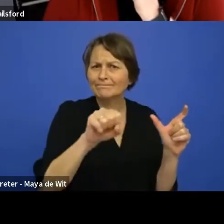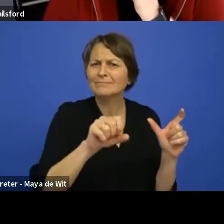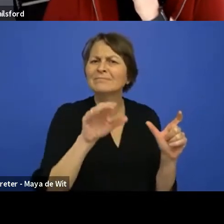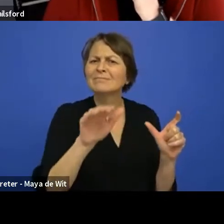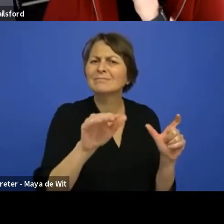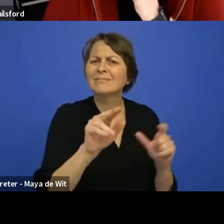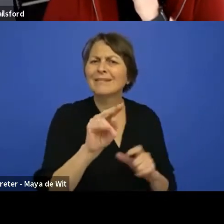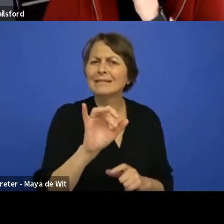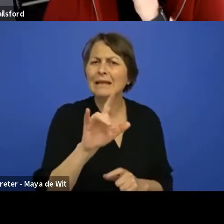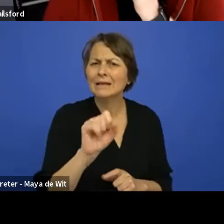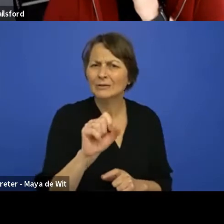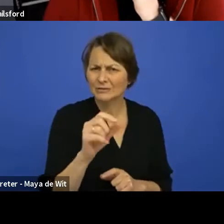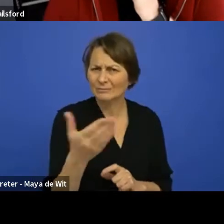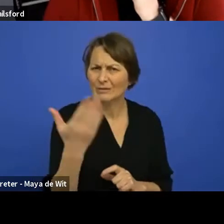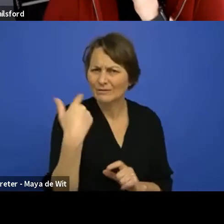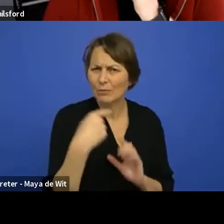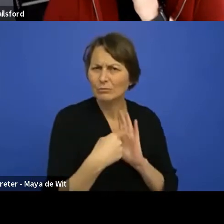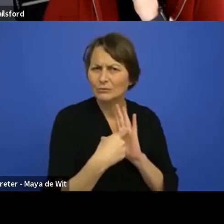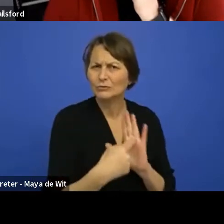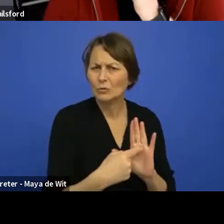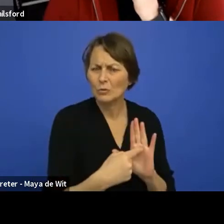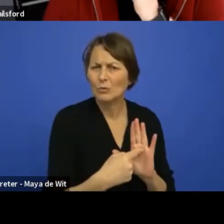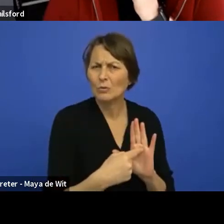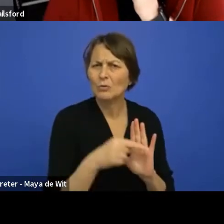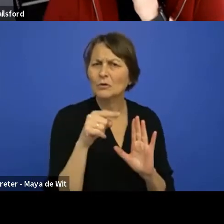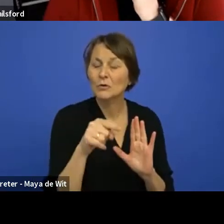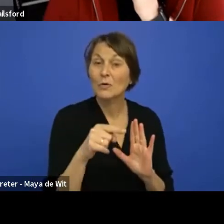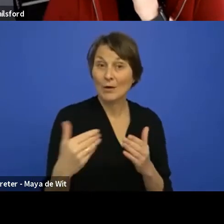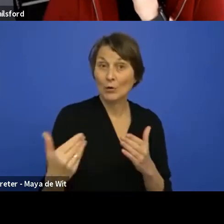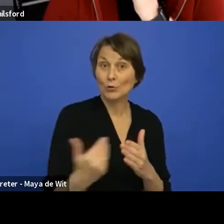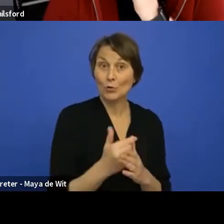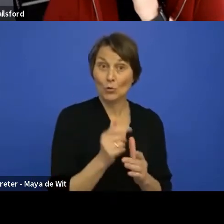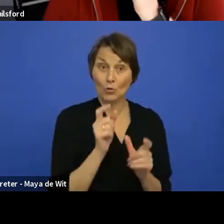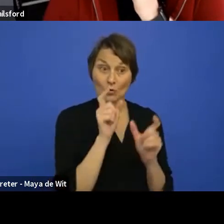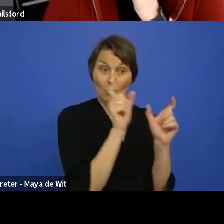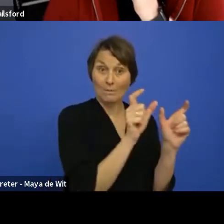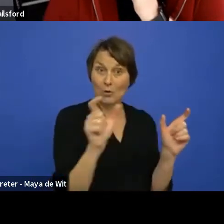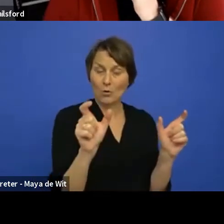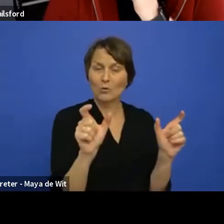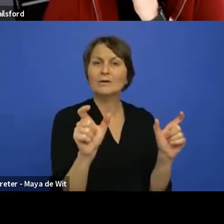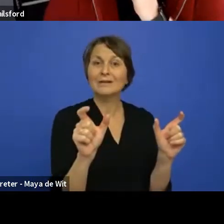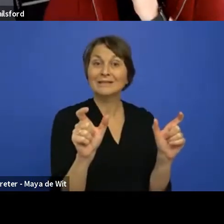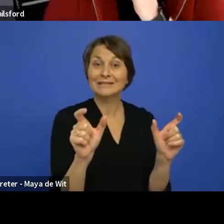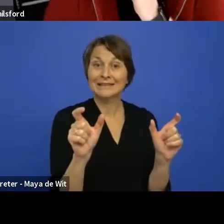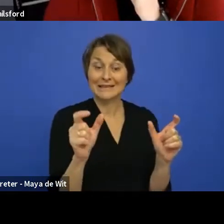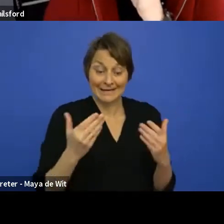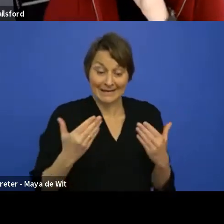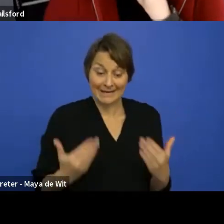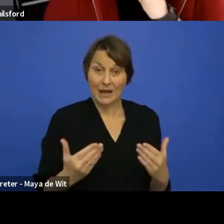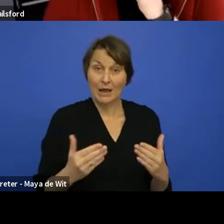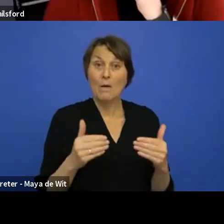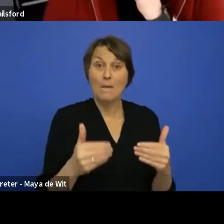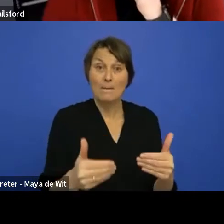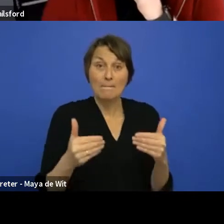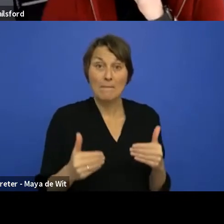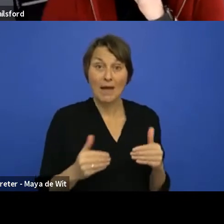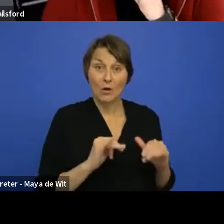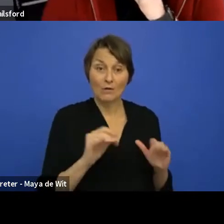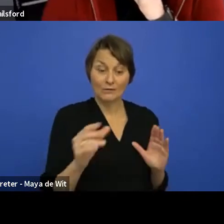tried to take, to take some of the new components and put them in the existing bank office. Can you talk maybe just, uh, a little bit about that? I don't know if you have it